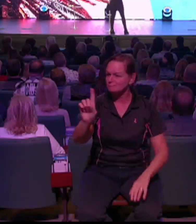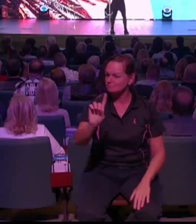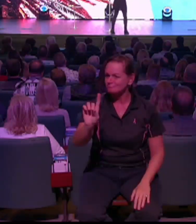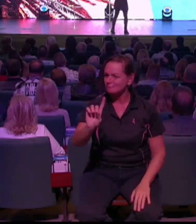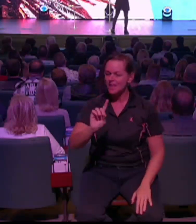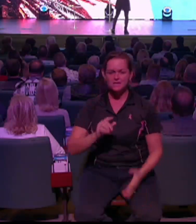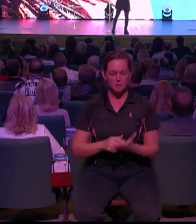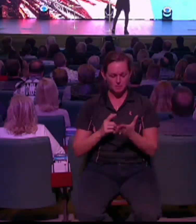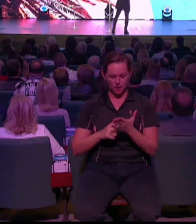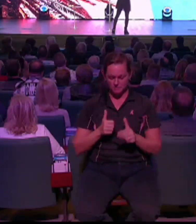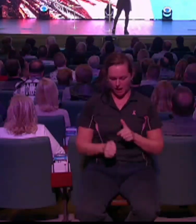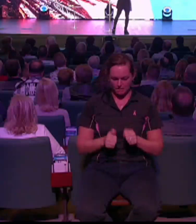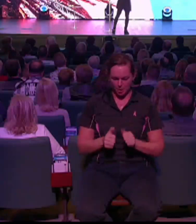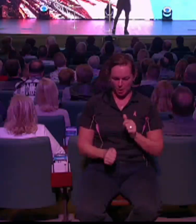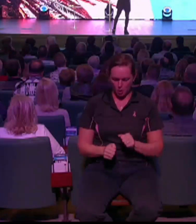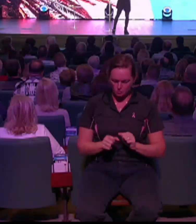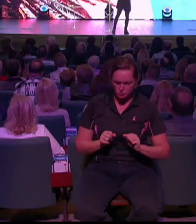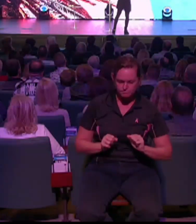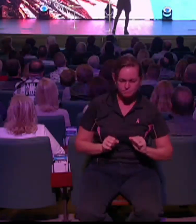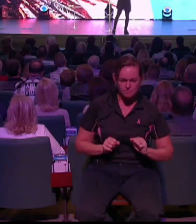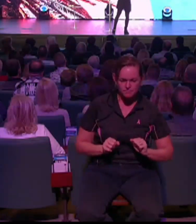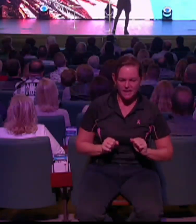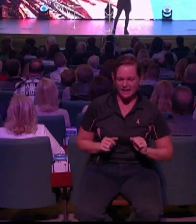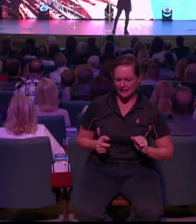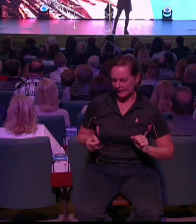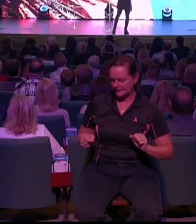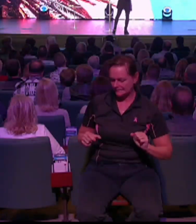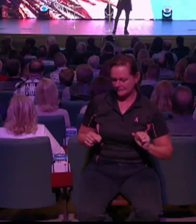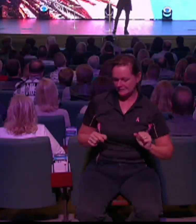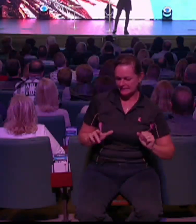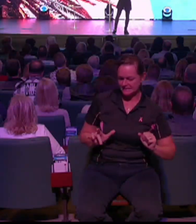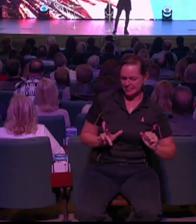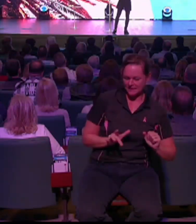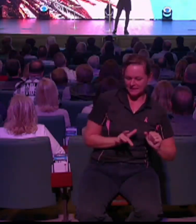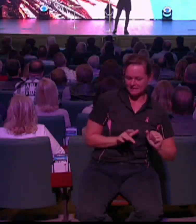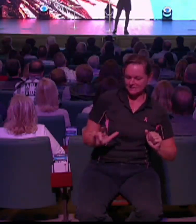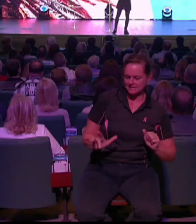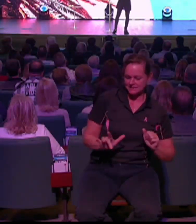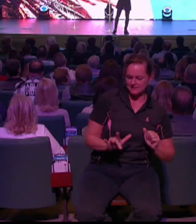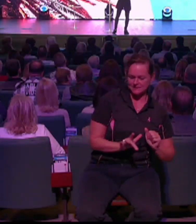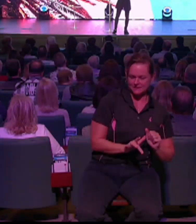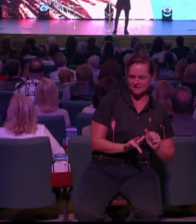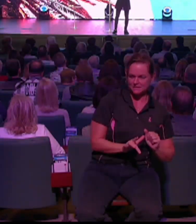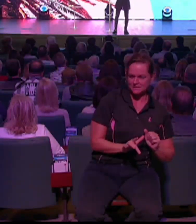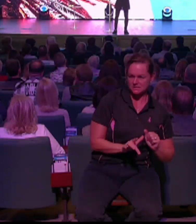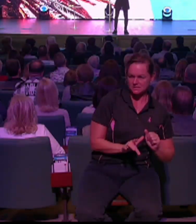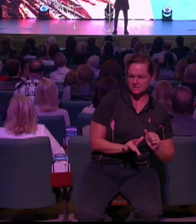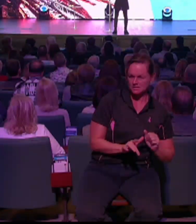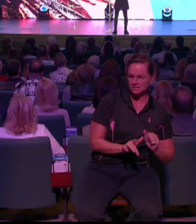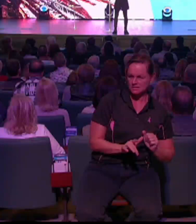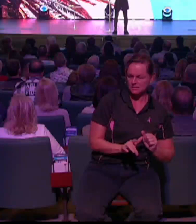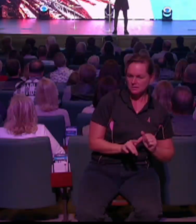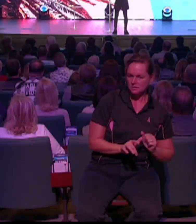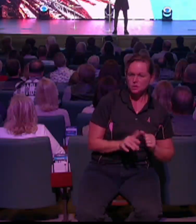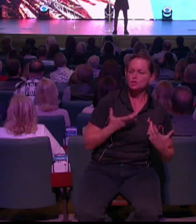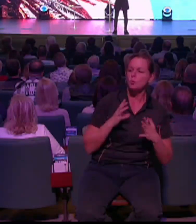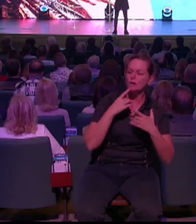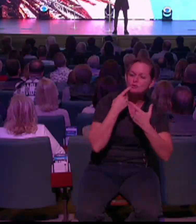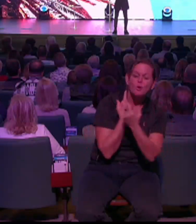need to say to everyone. But you do need to say it to the family. And